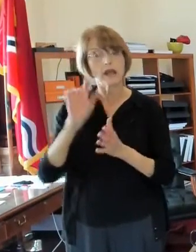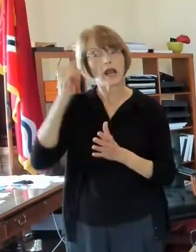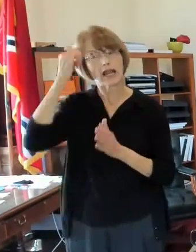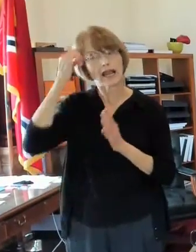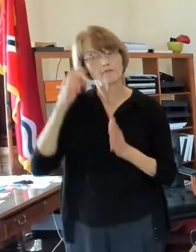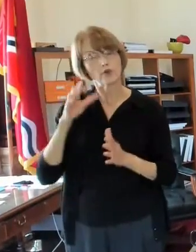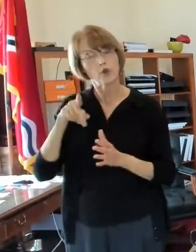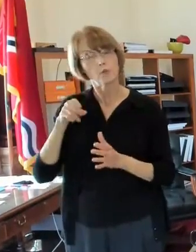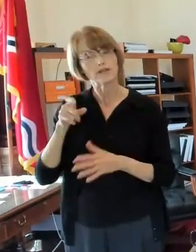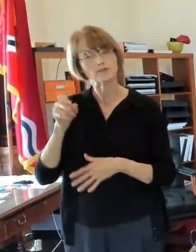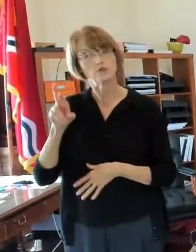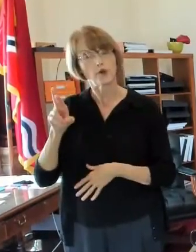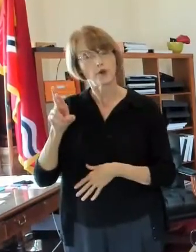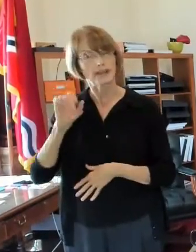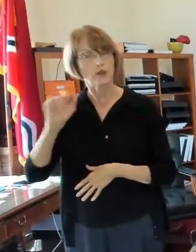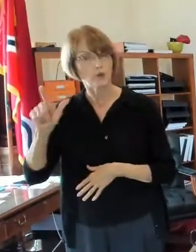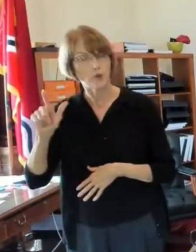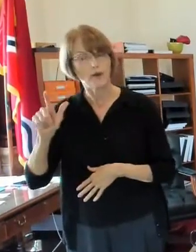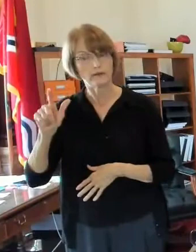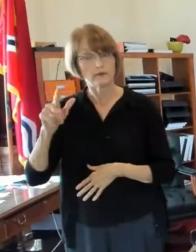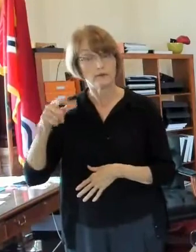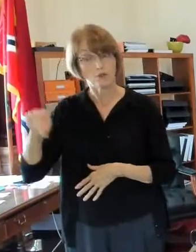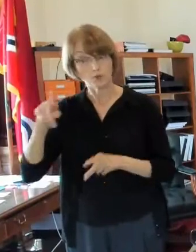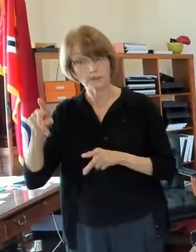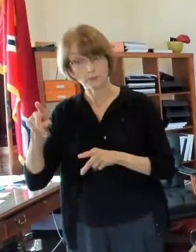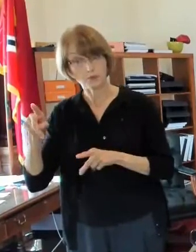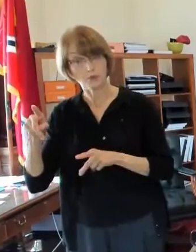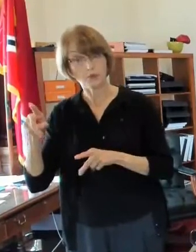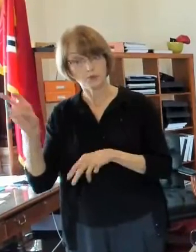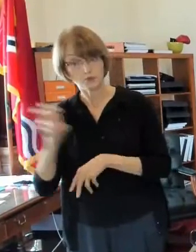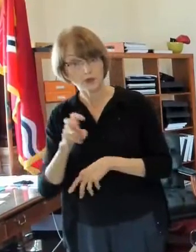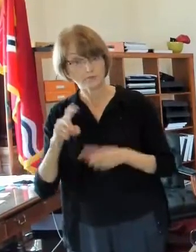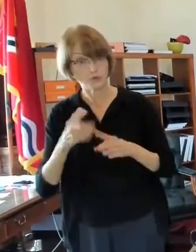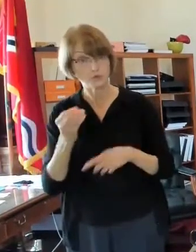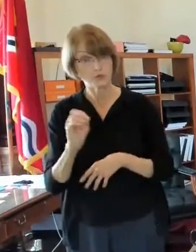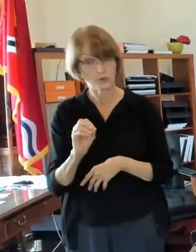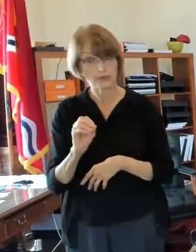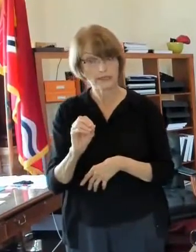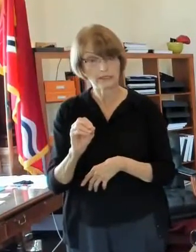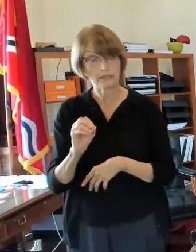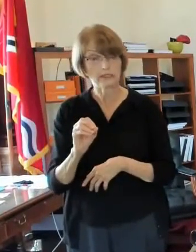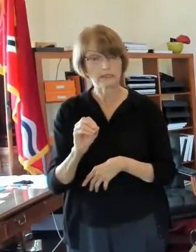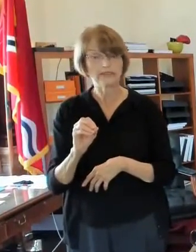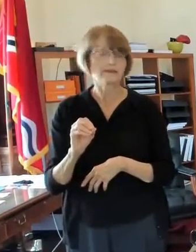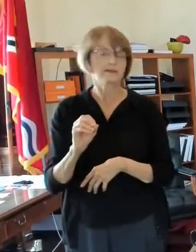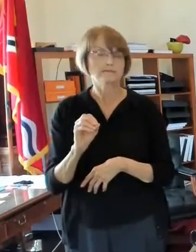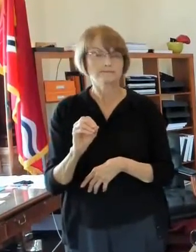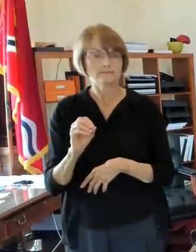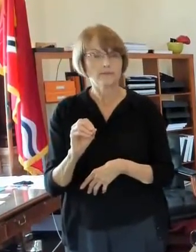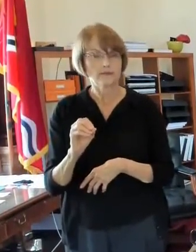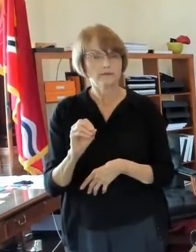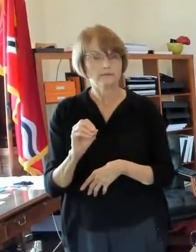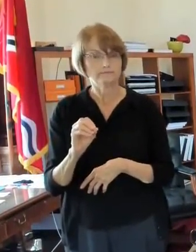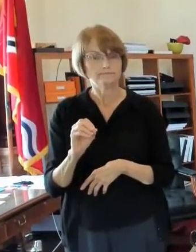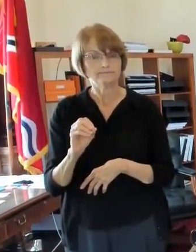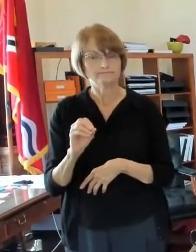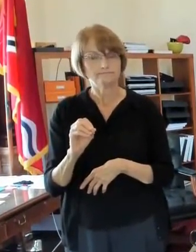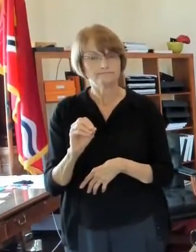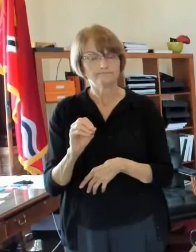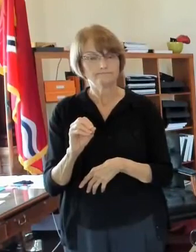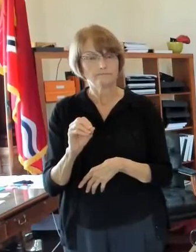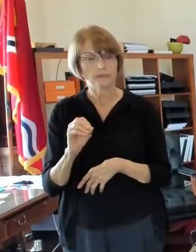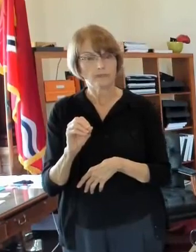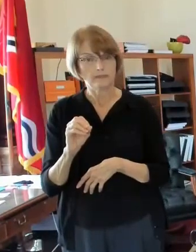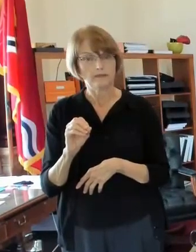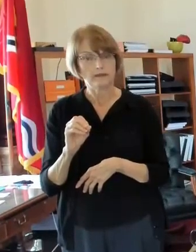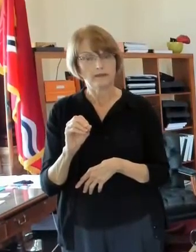residents of illinois who traveled to missouri could potentially be causing economic harm to those persons when they